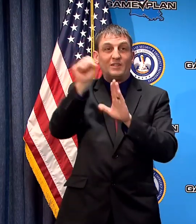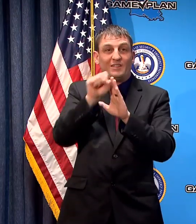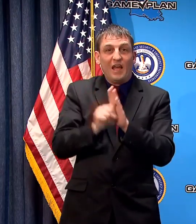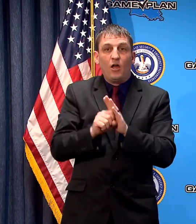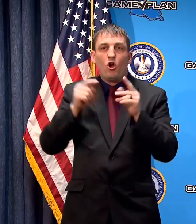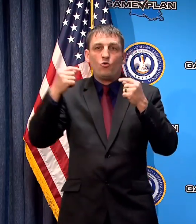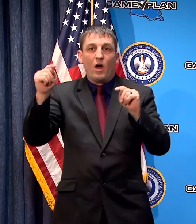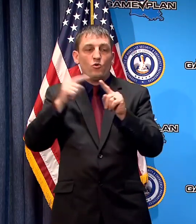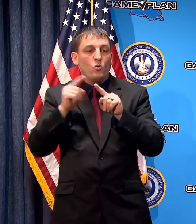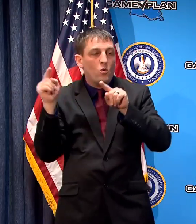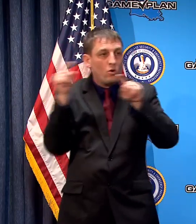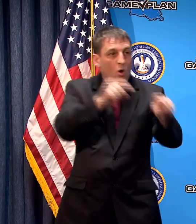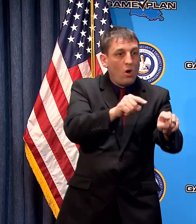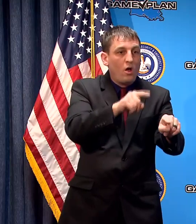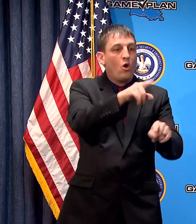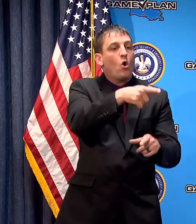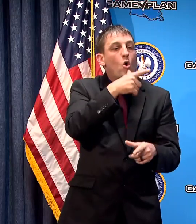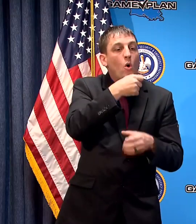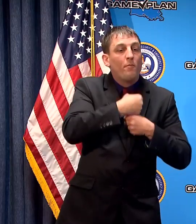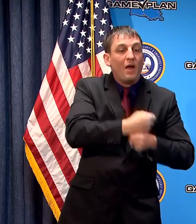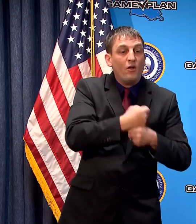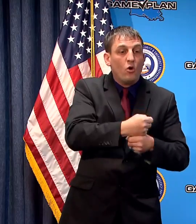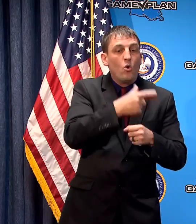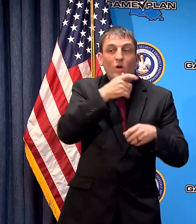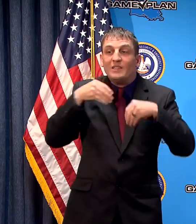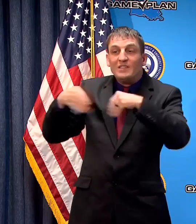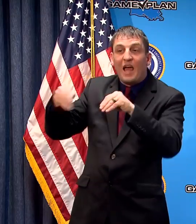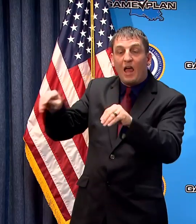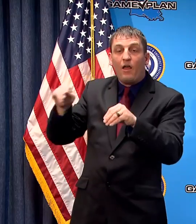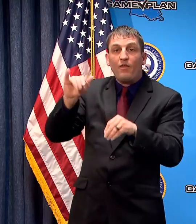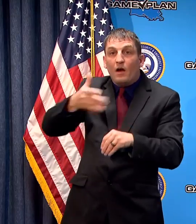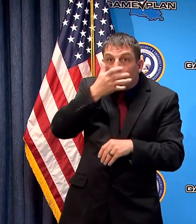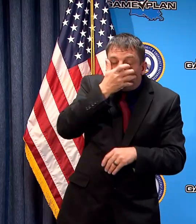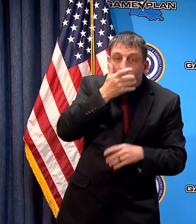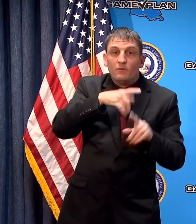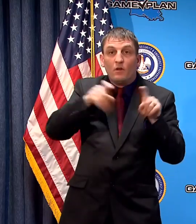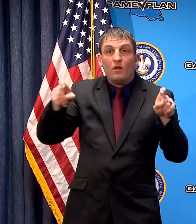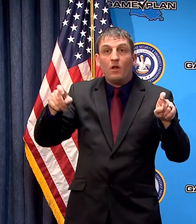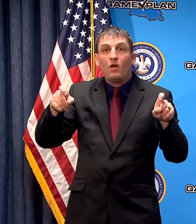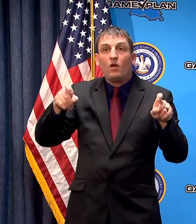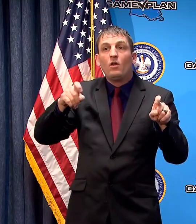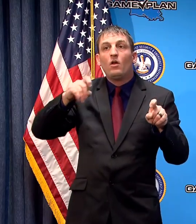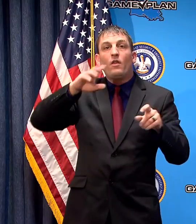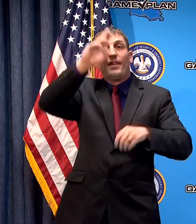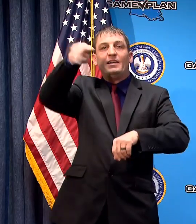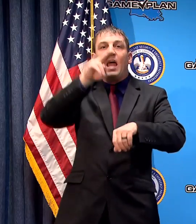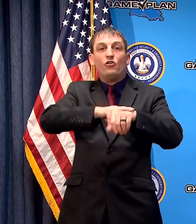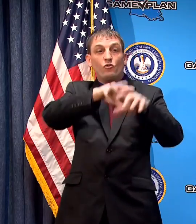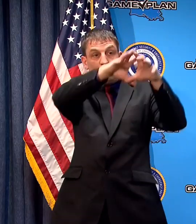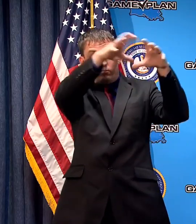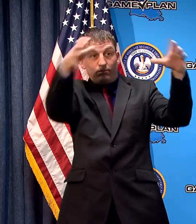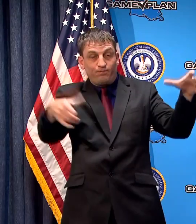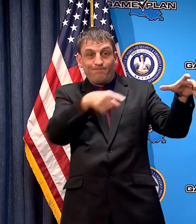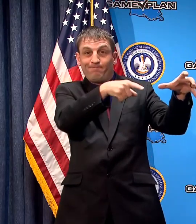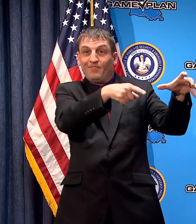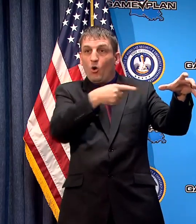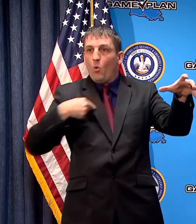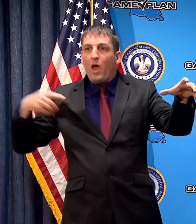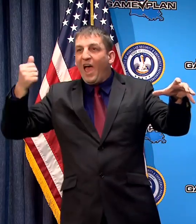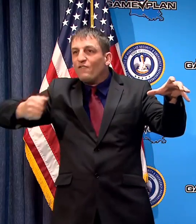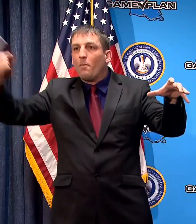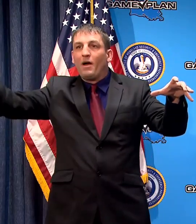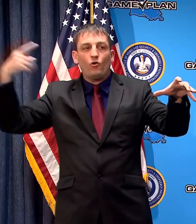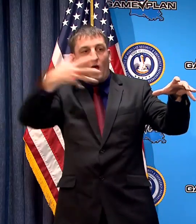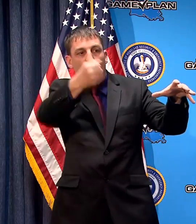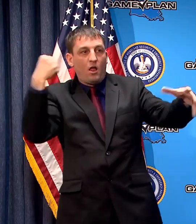PPE and we're all trying to access what happens to be in a national stockpile this is the one area where I